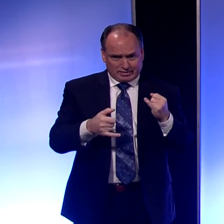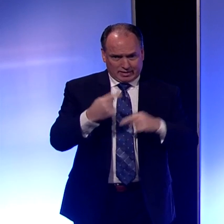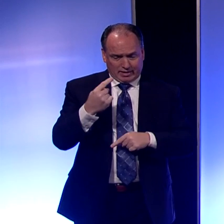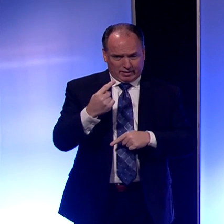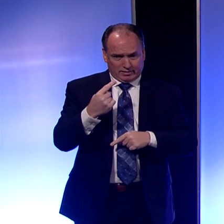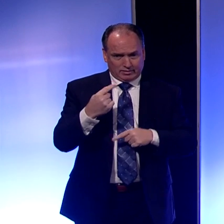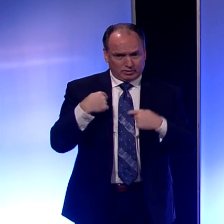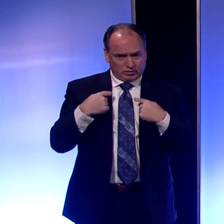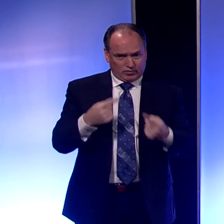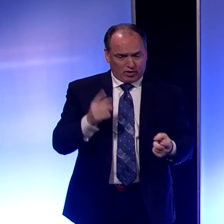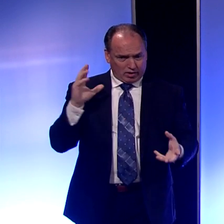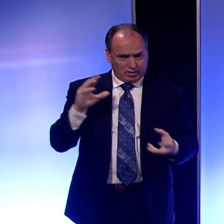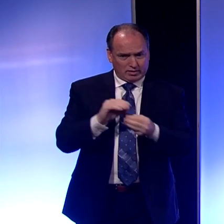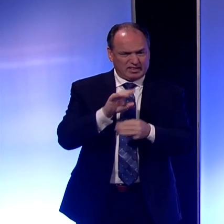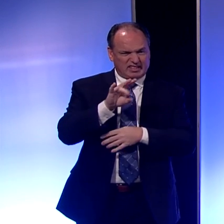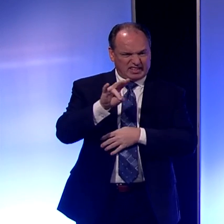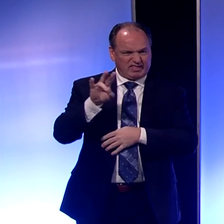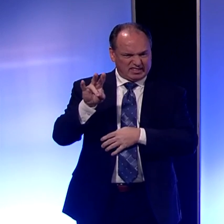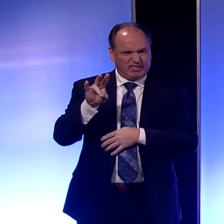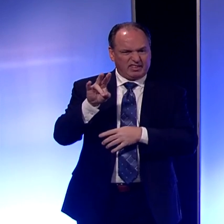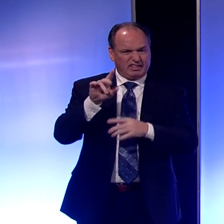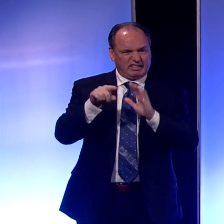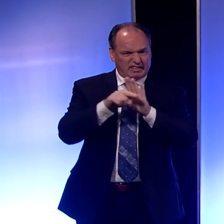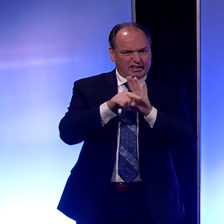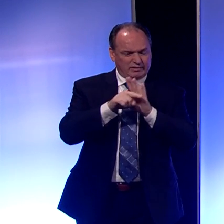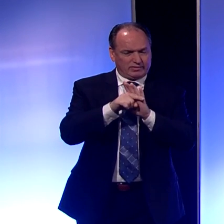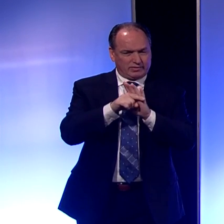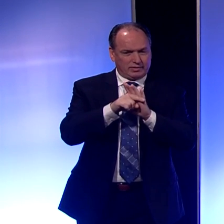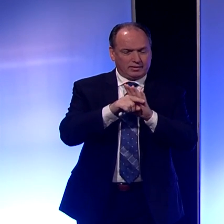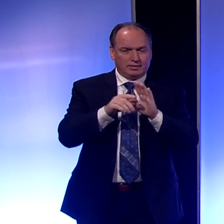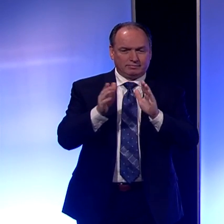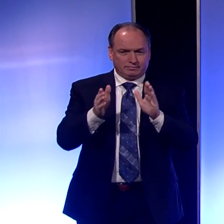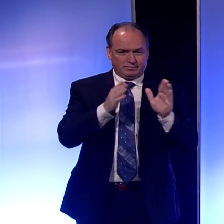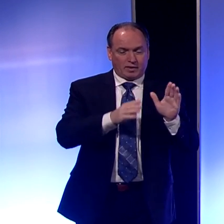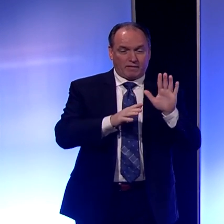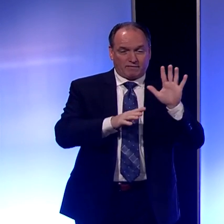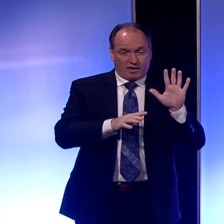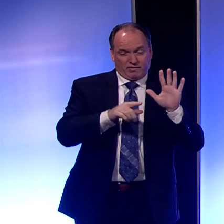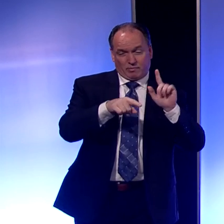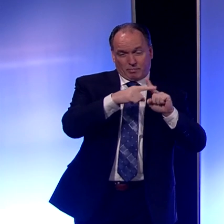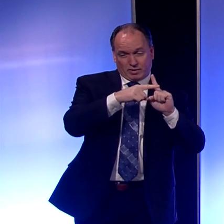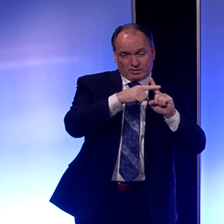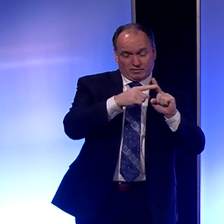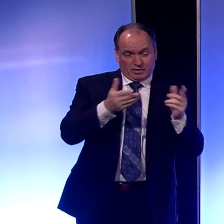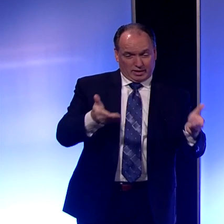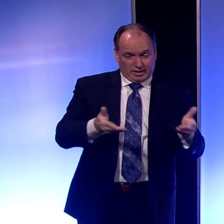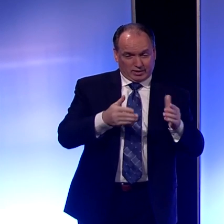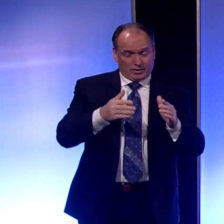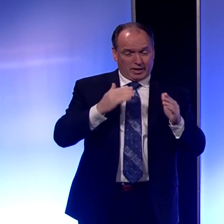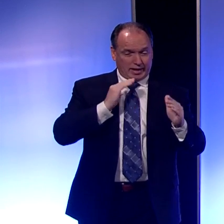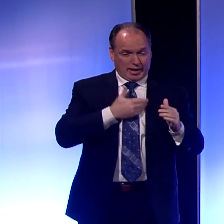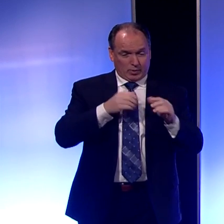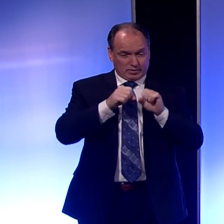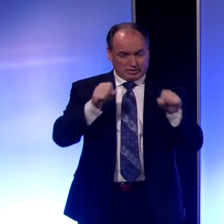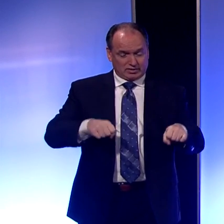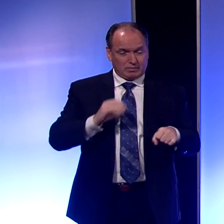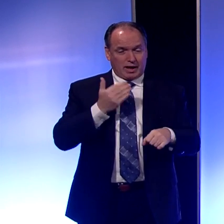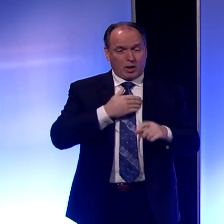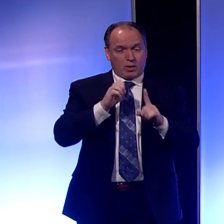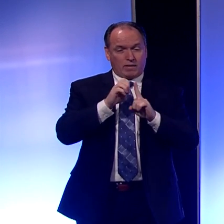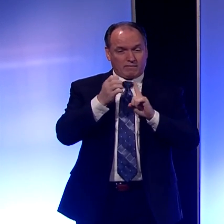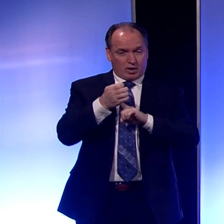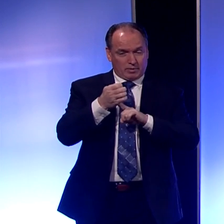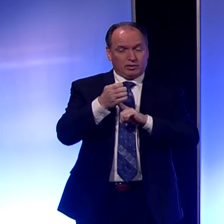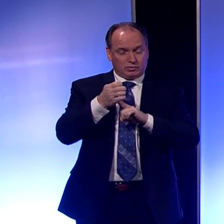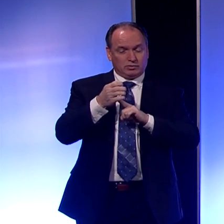negatives and as I said five positives in our system. Our environmental task force at the Erie